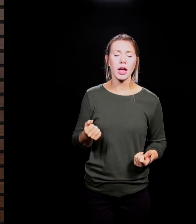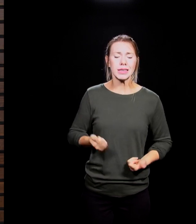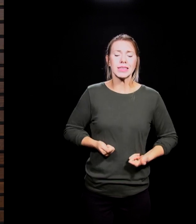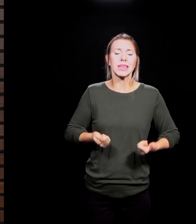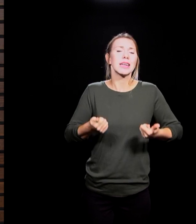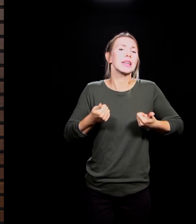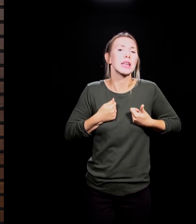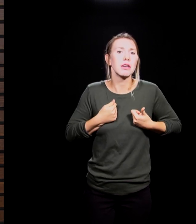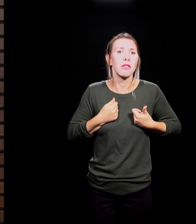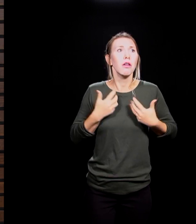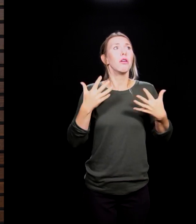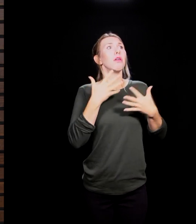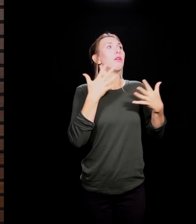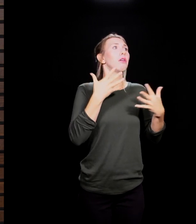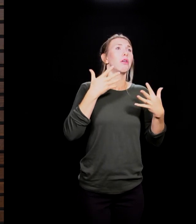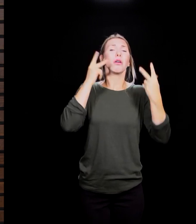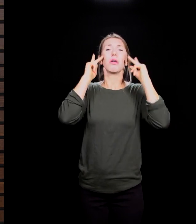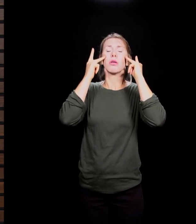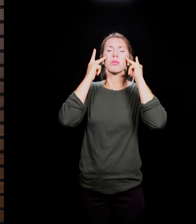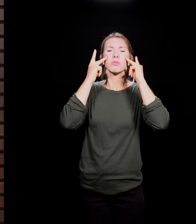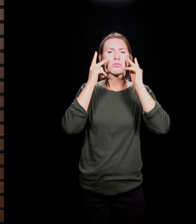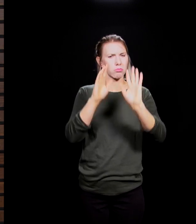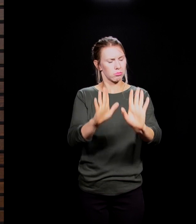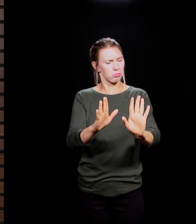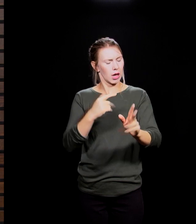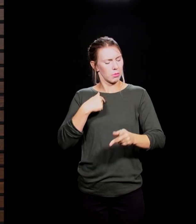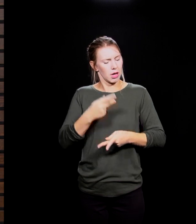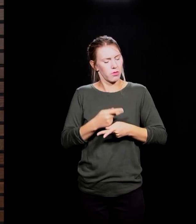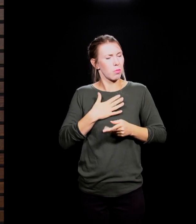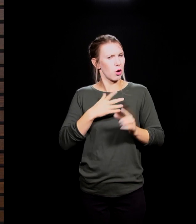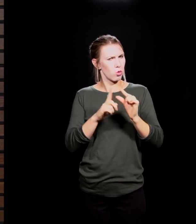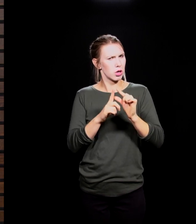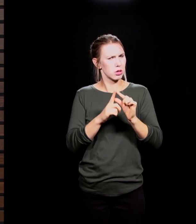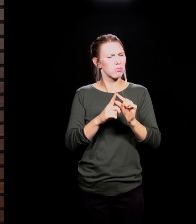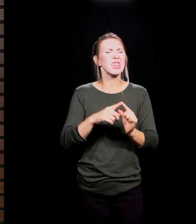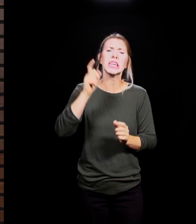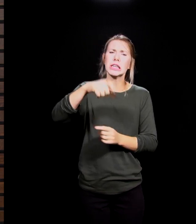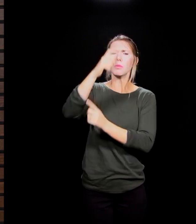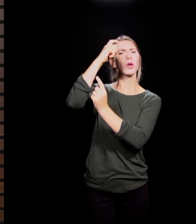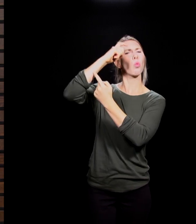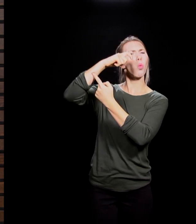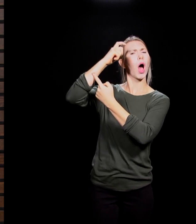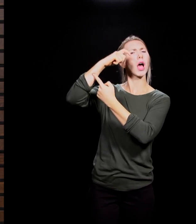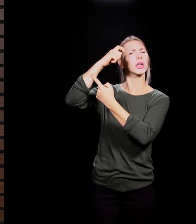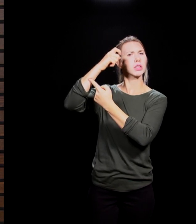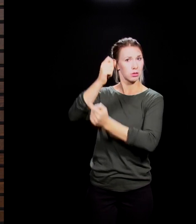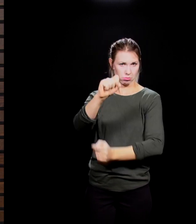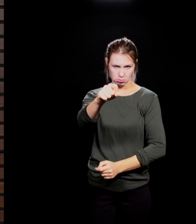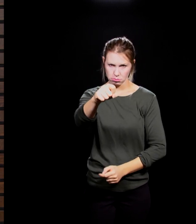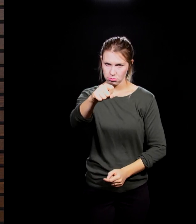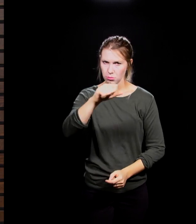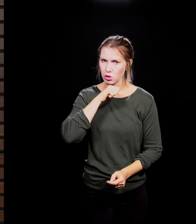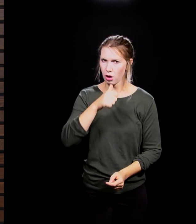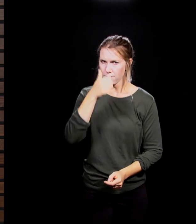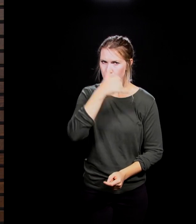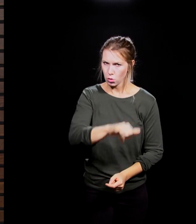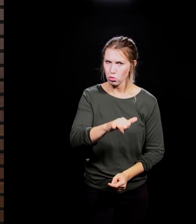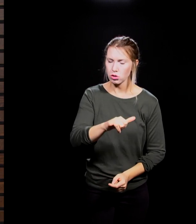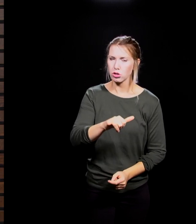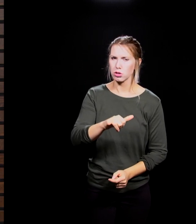difficult days. We need to take appropriate precautions that come under the heading of wisdom, the social distancing, the staying home,